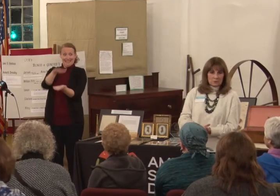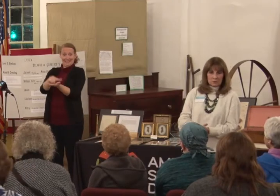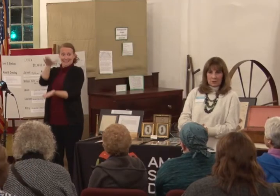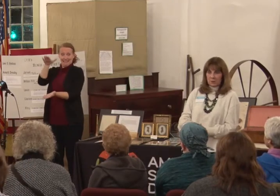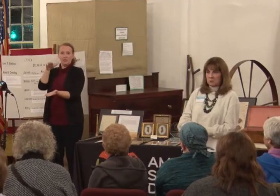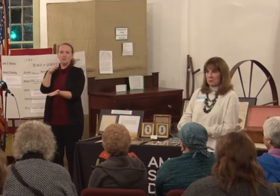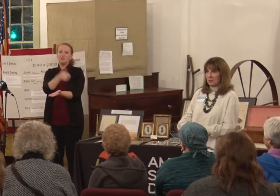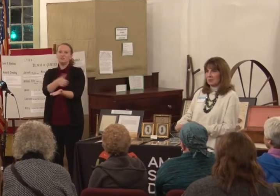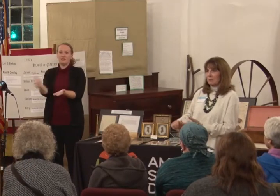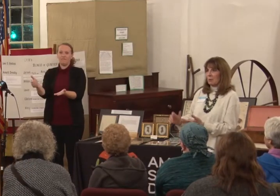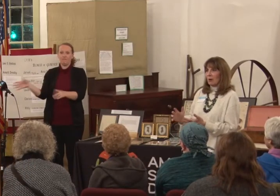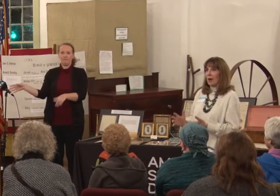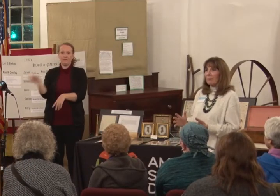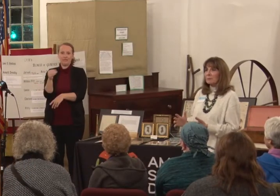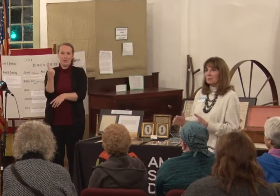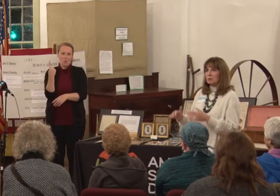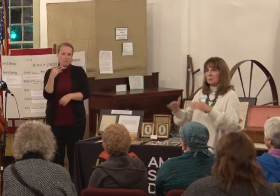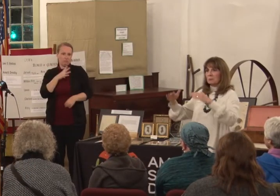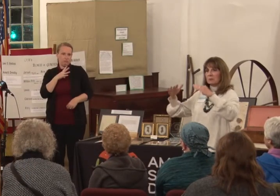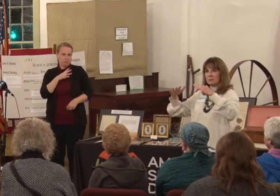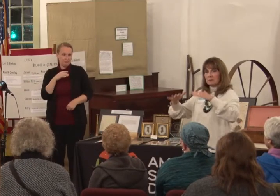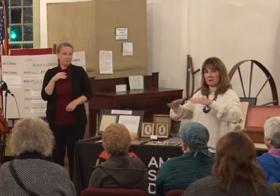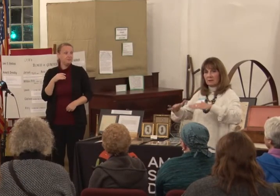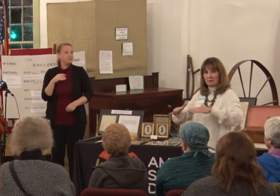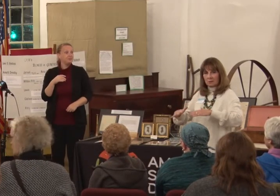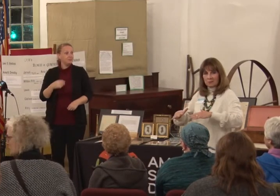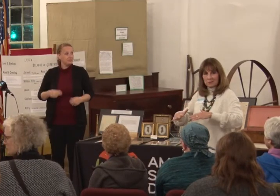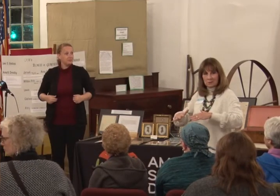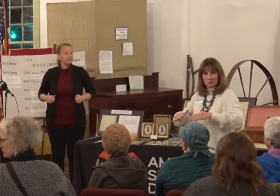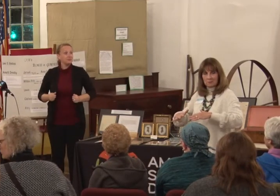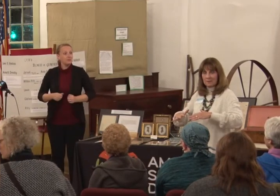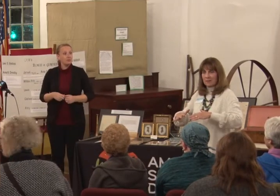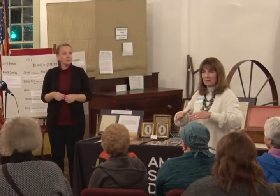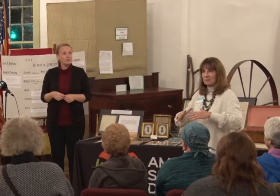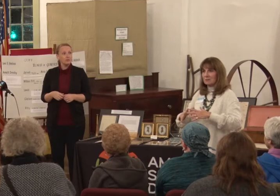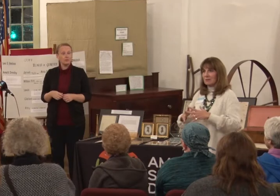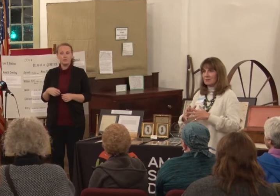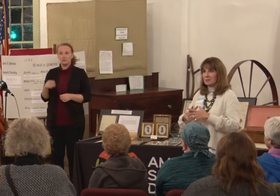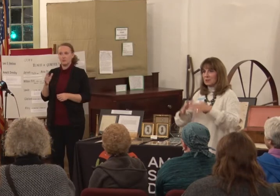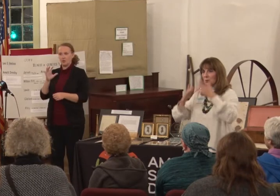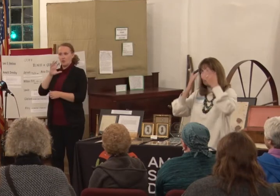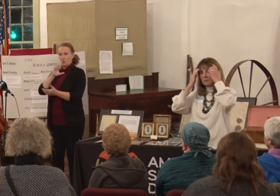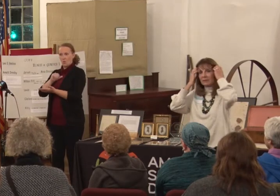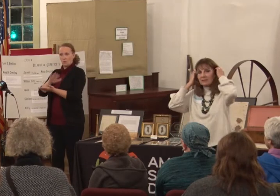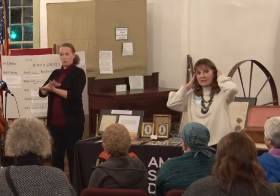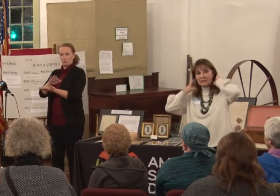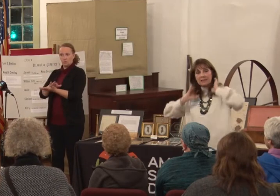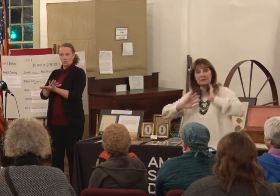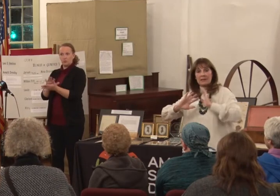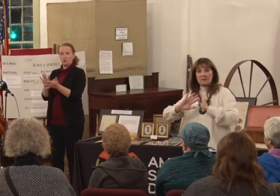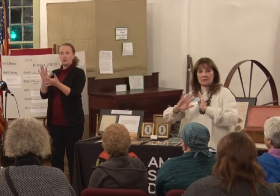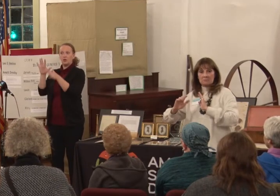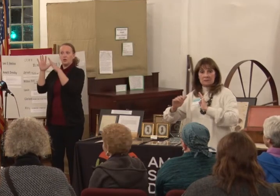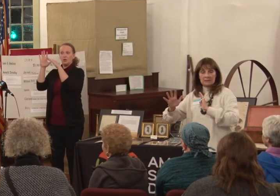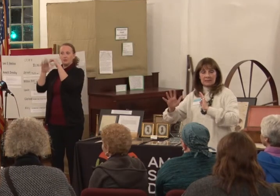in one of those books. What happened was when we took on our old school in 2012, we had to clear it out completely